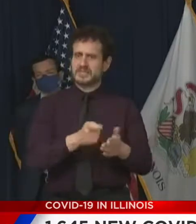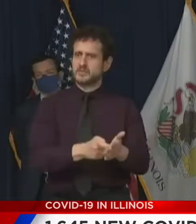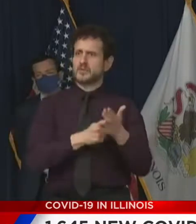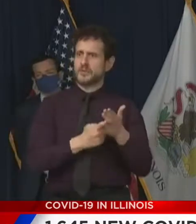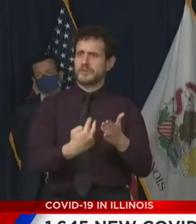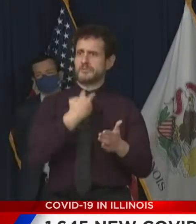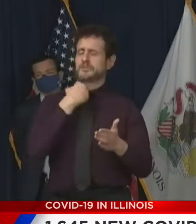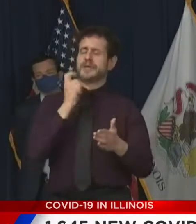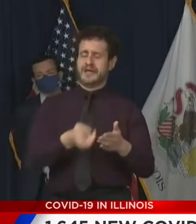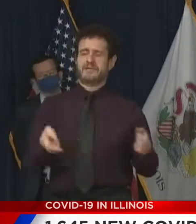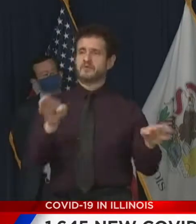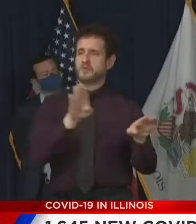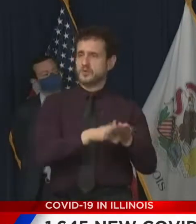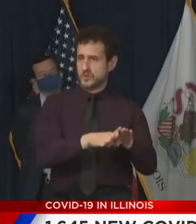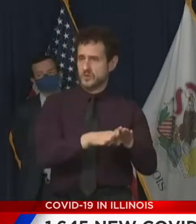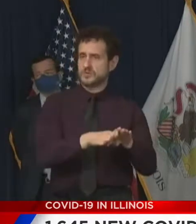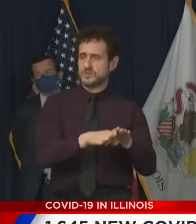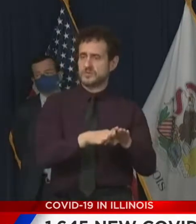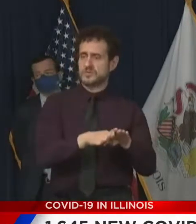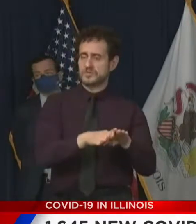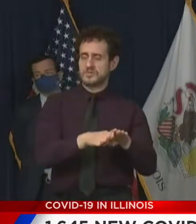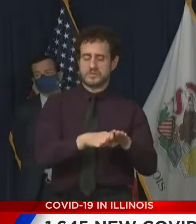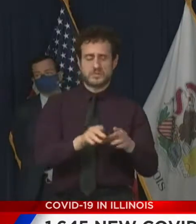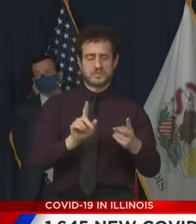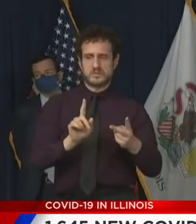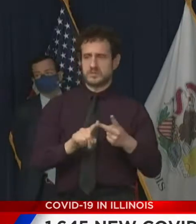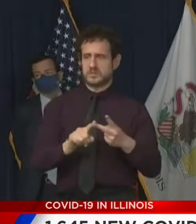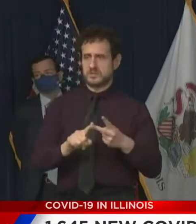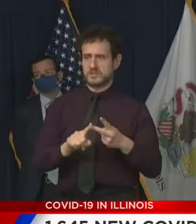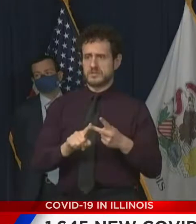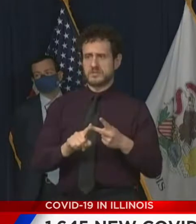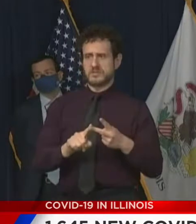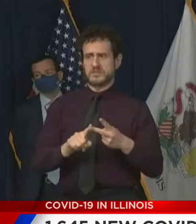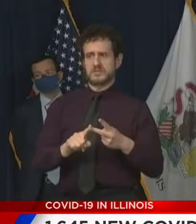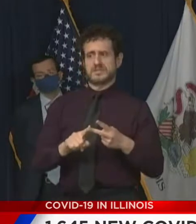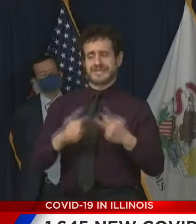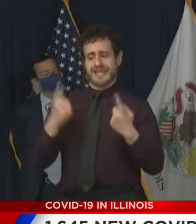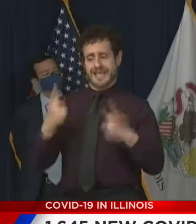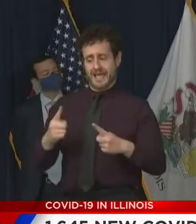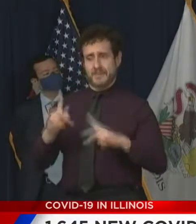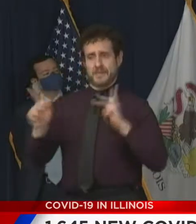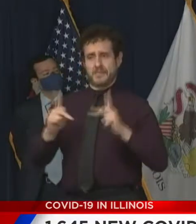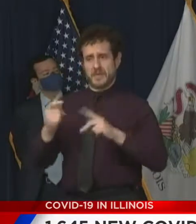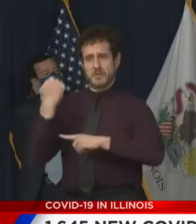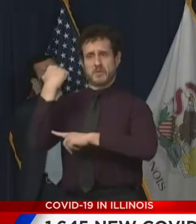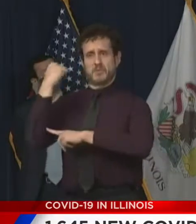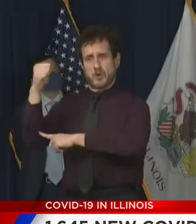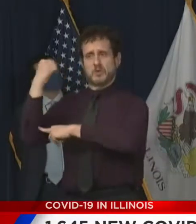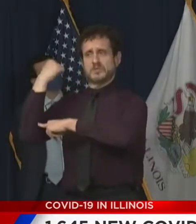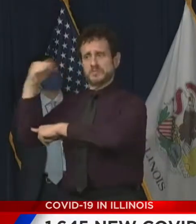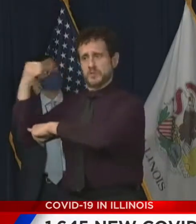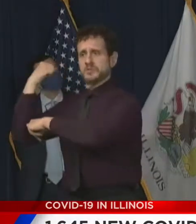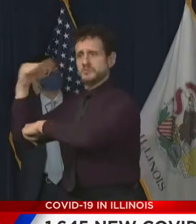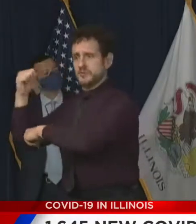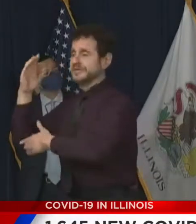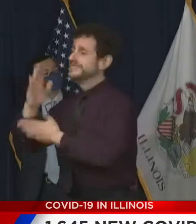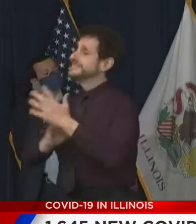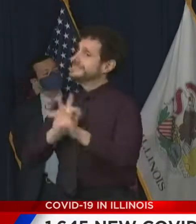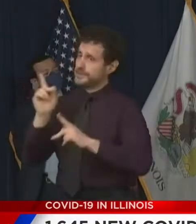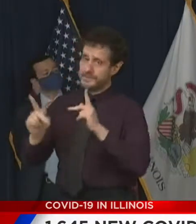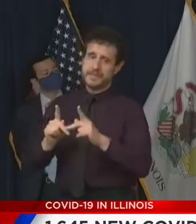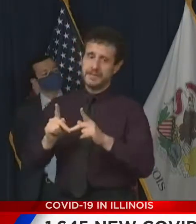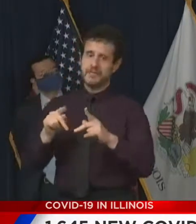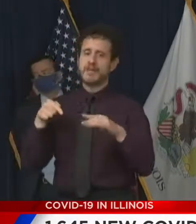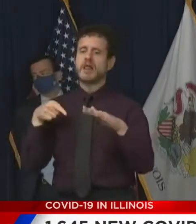pandemic. And then the civil unrest that led to further destruction